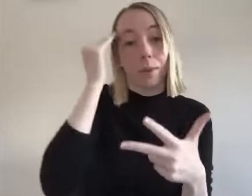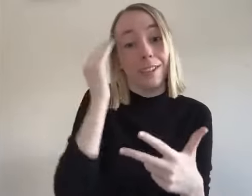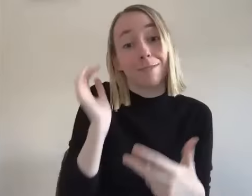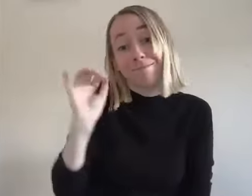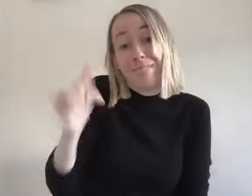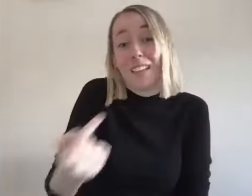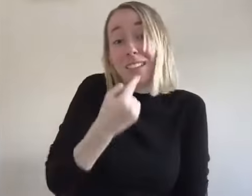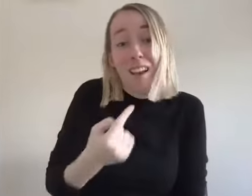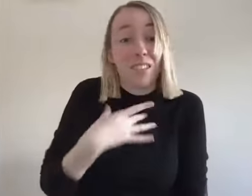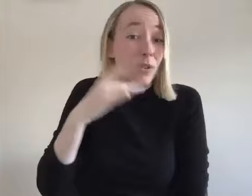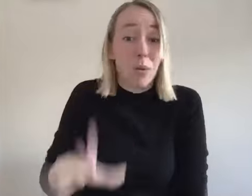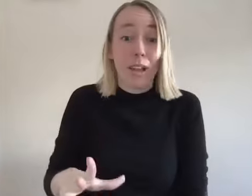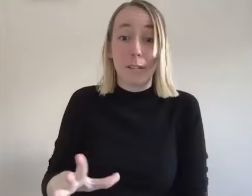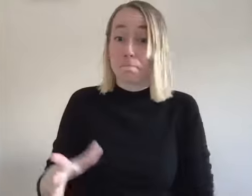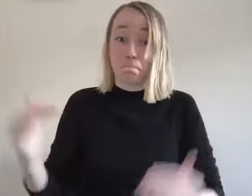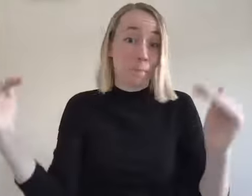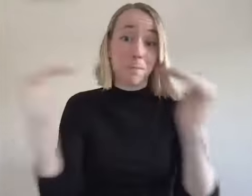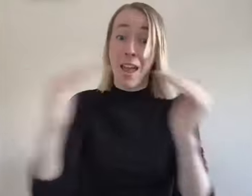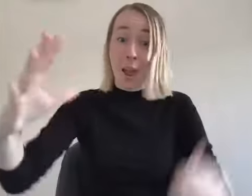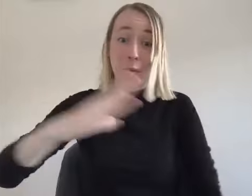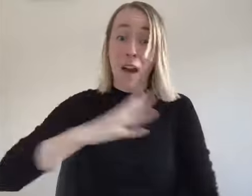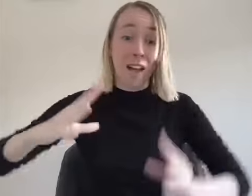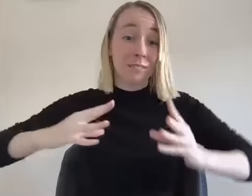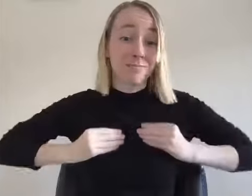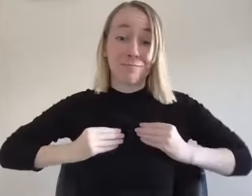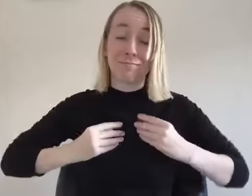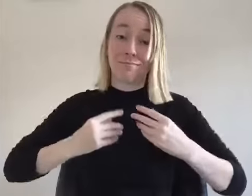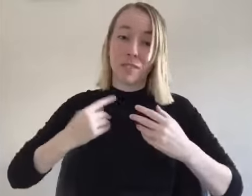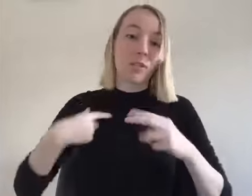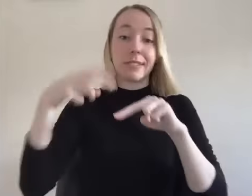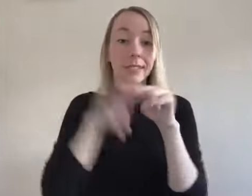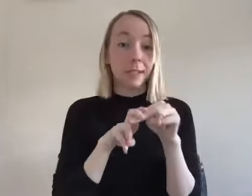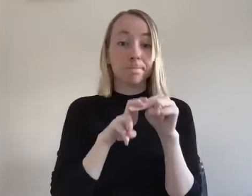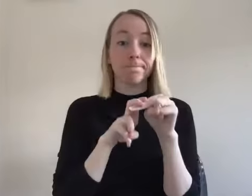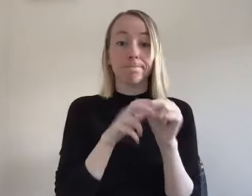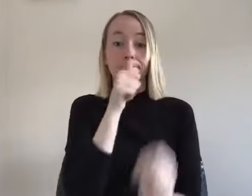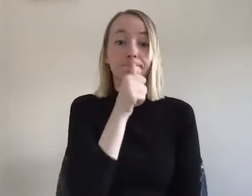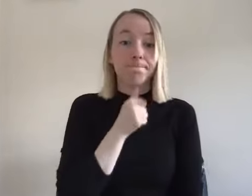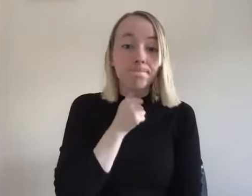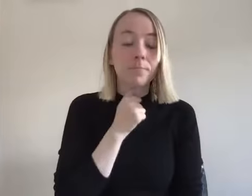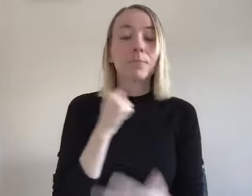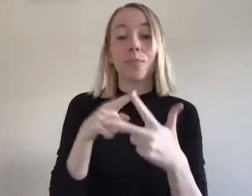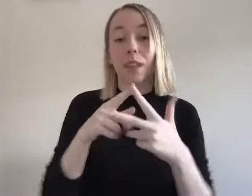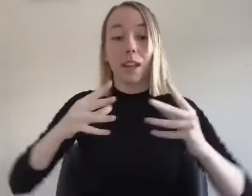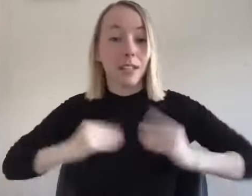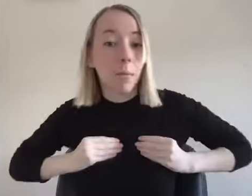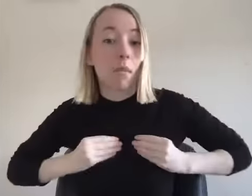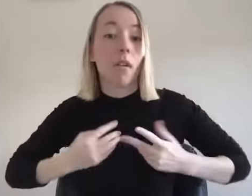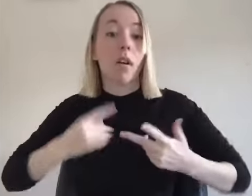awareness is this sucks i don't like it and you know what that's fair often that happens we have to sit there and deal you know and then comes the acceptance